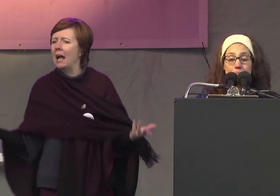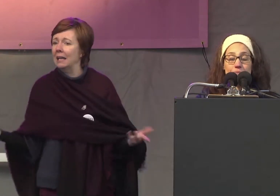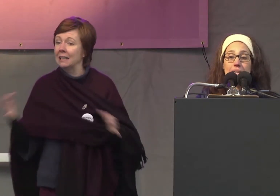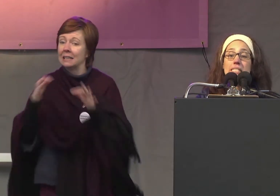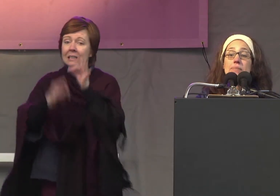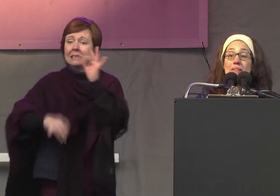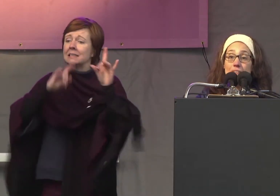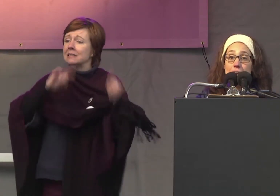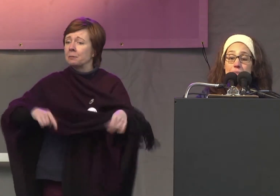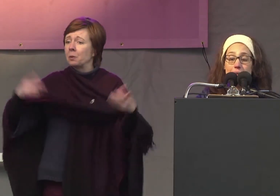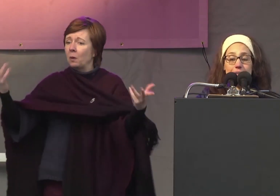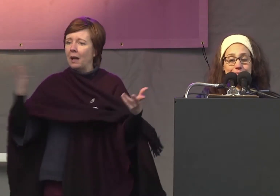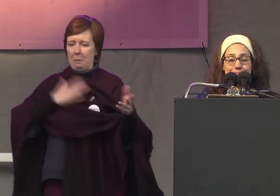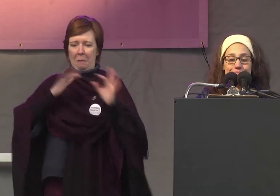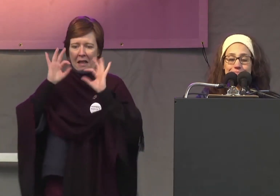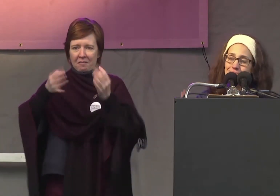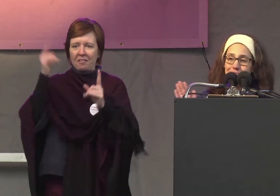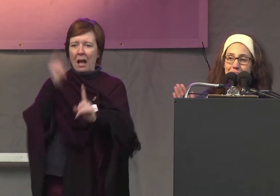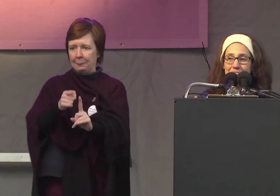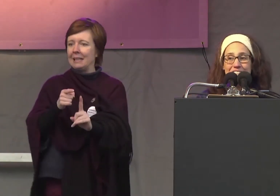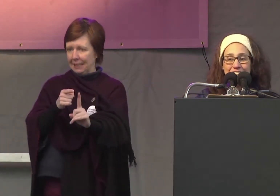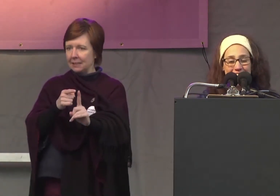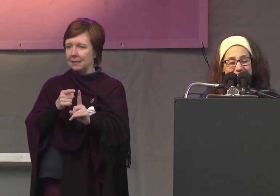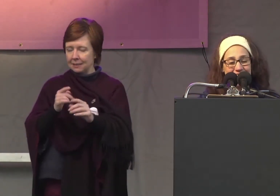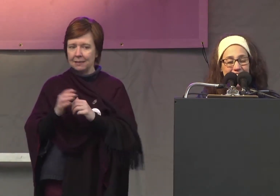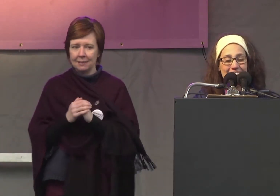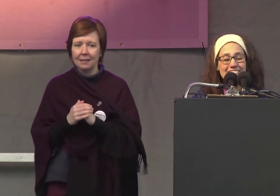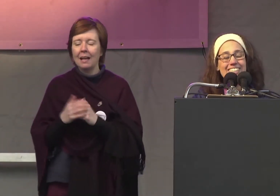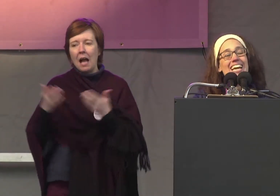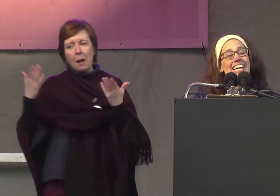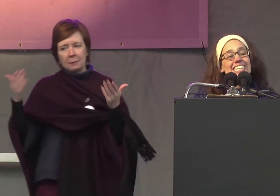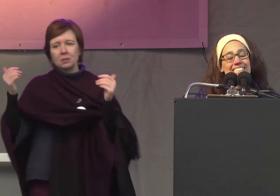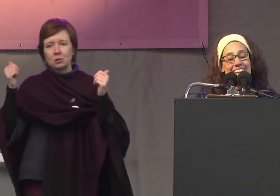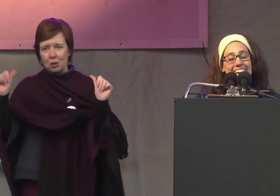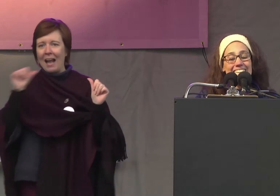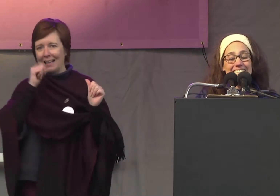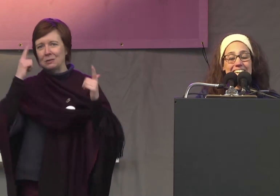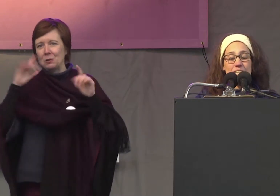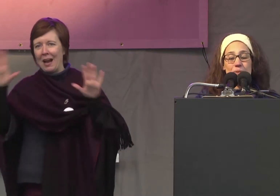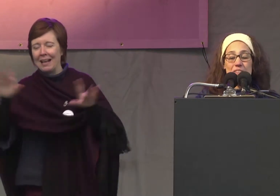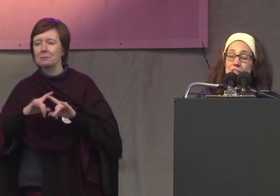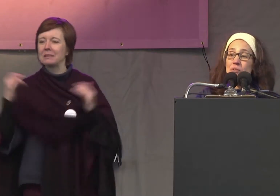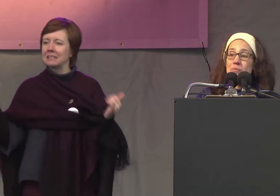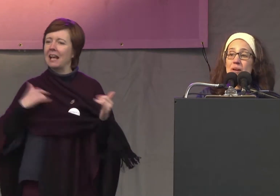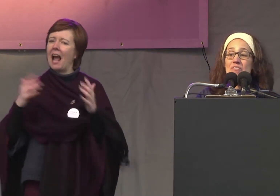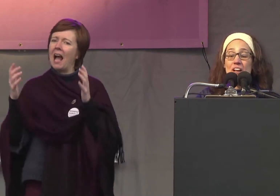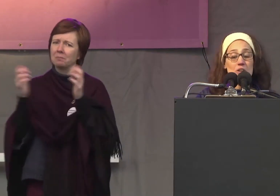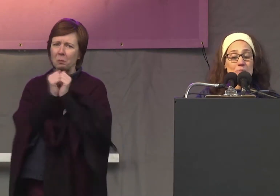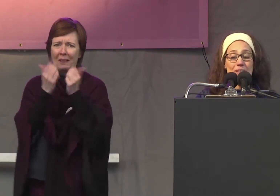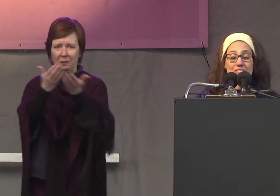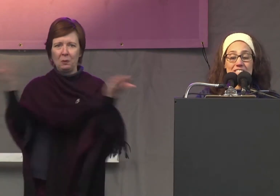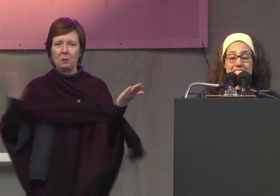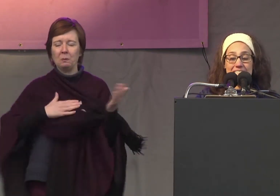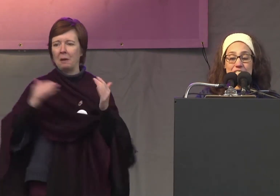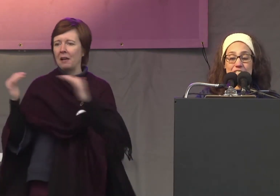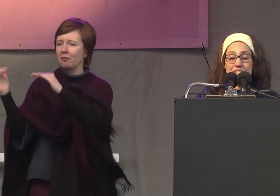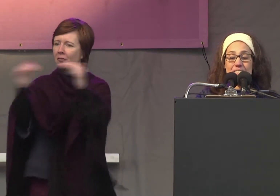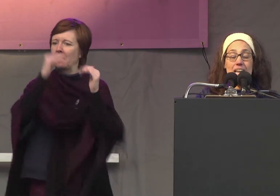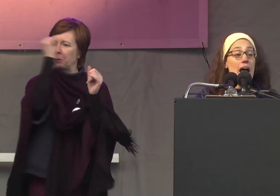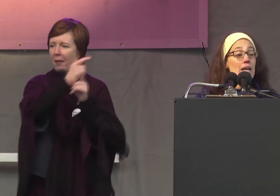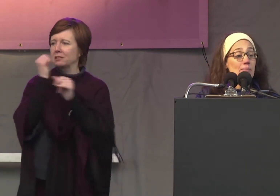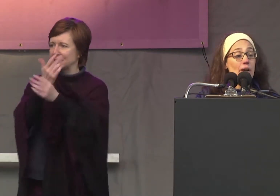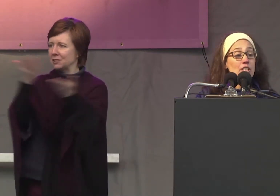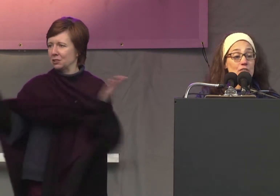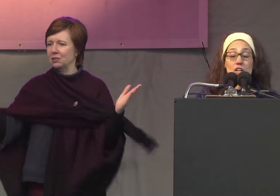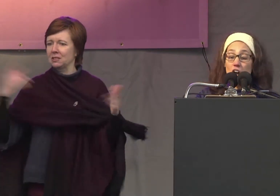simple it's my family I'm gonna try not to cry here today I stand with you my fellow brothers and sisters